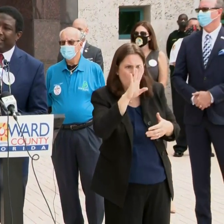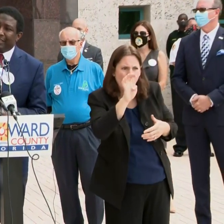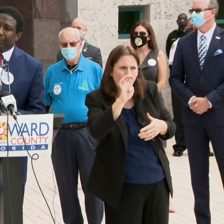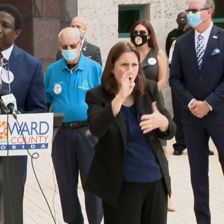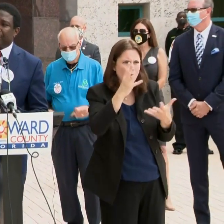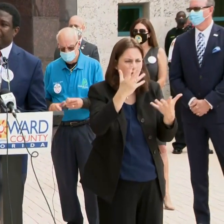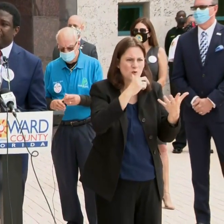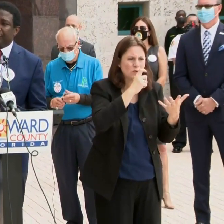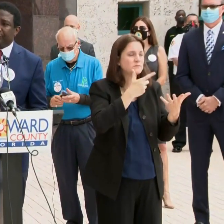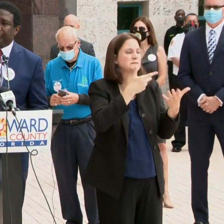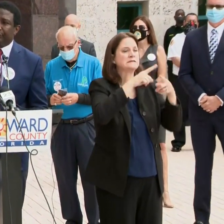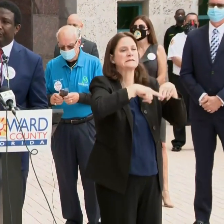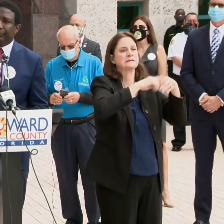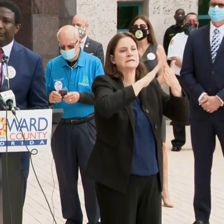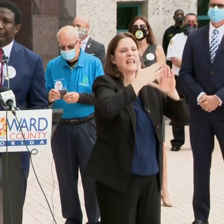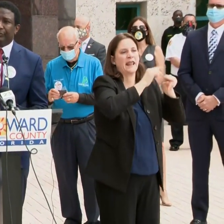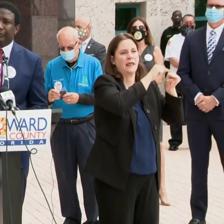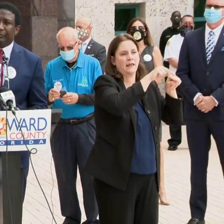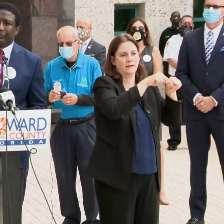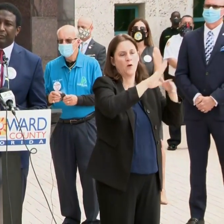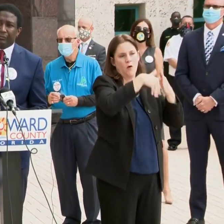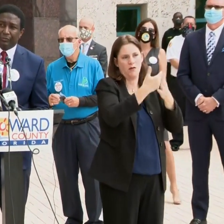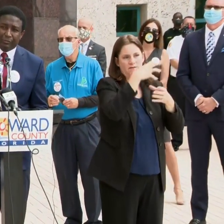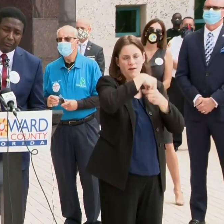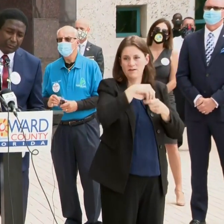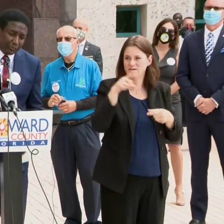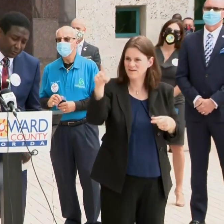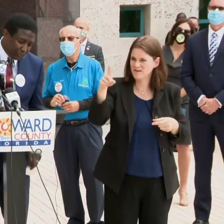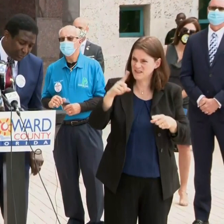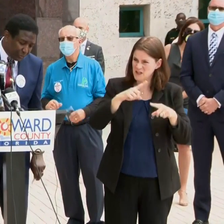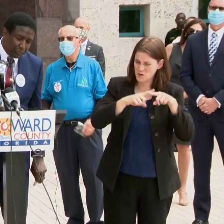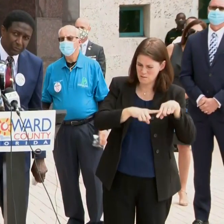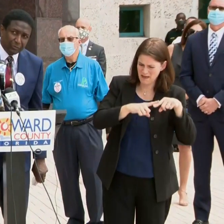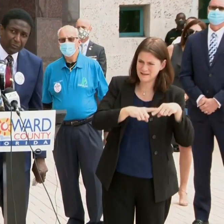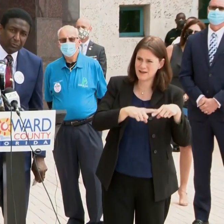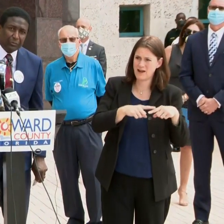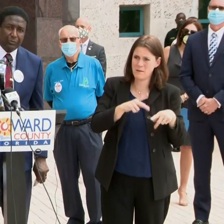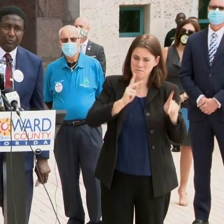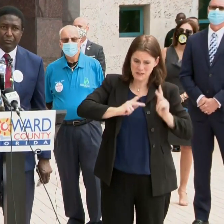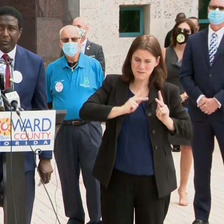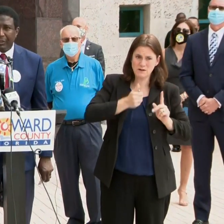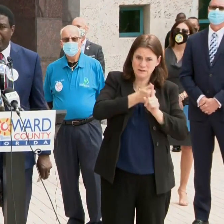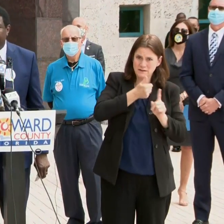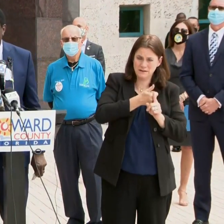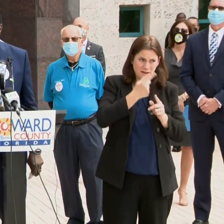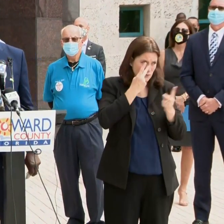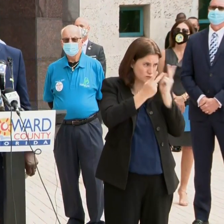on the city and their process. Are you relying on citizens or is a task force out in schools?